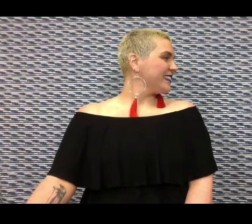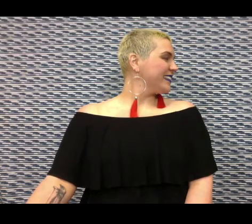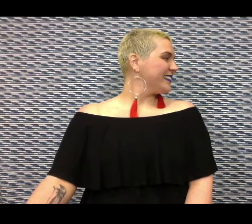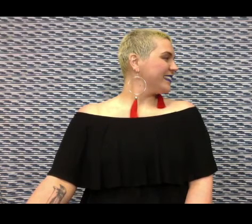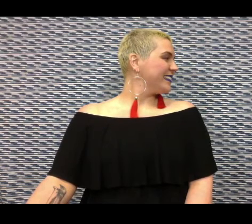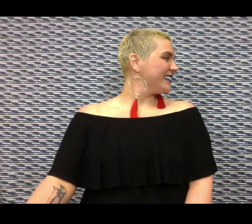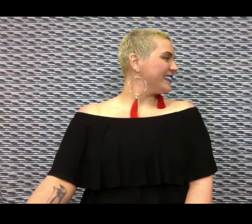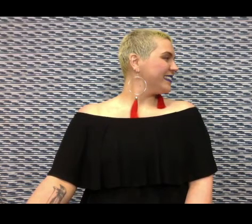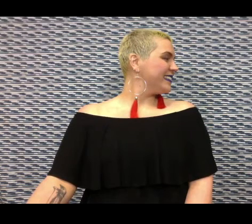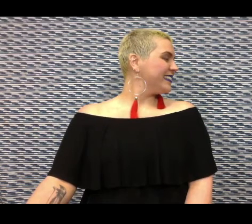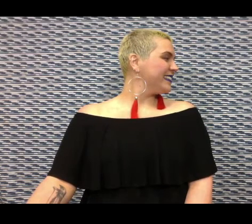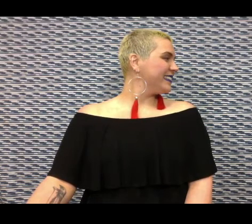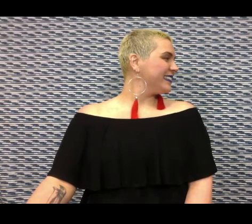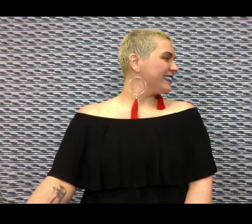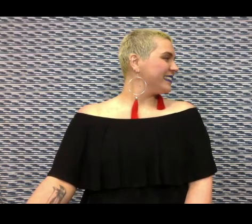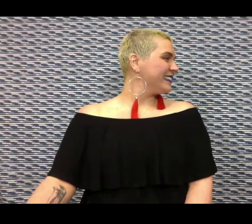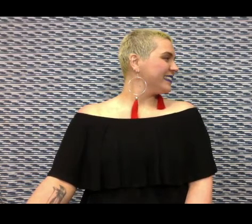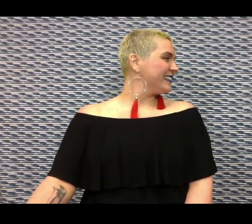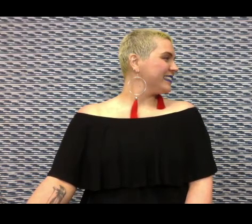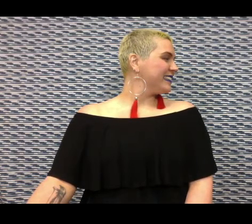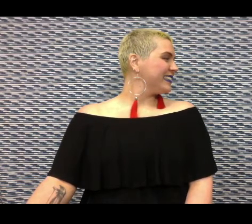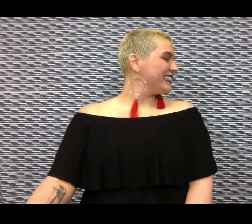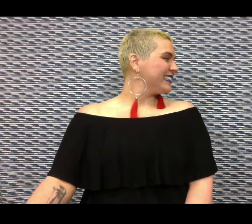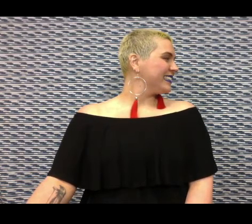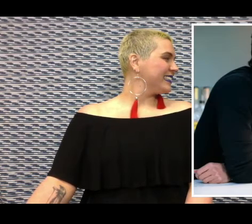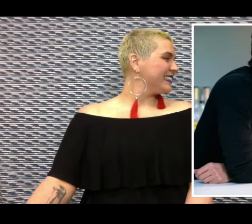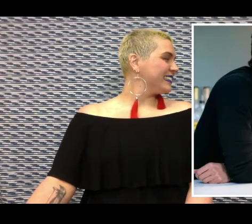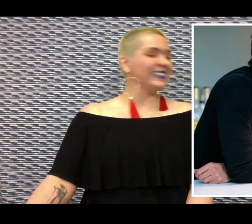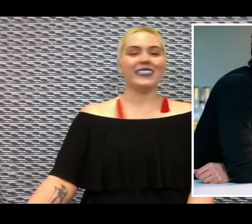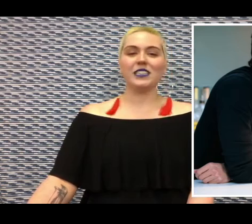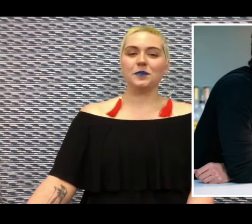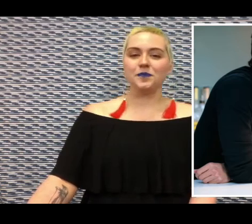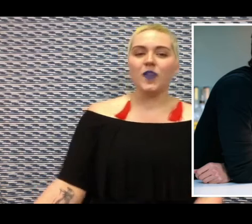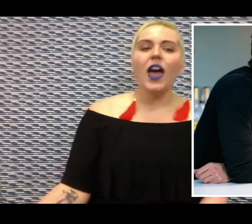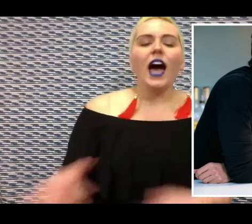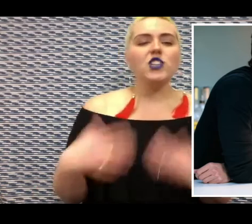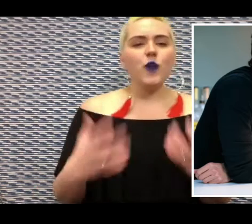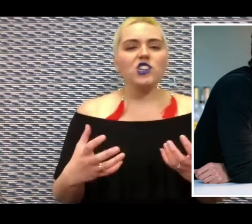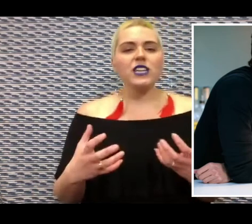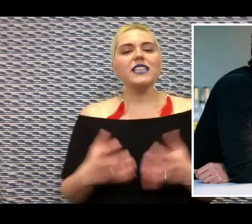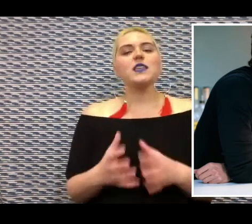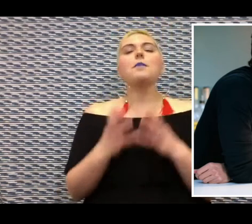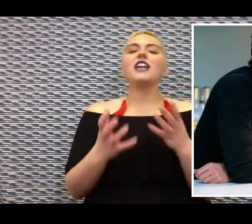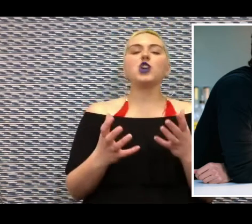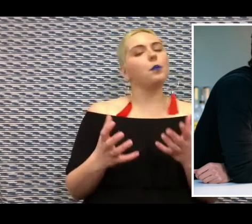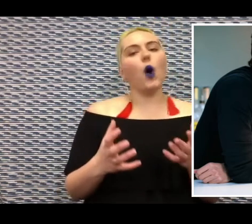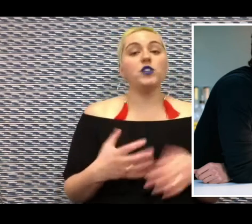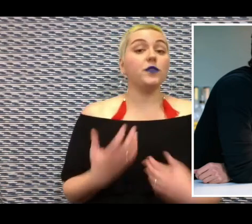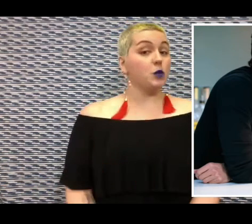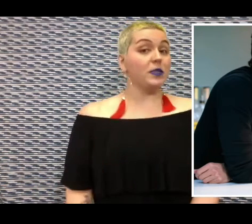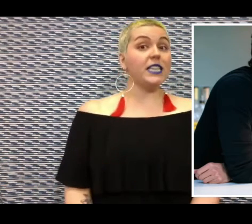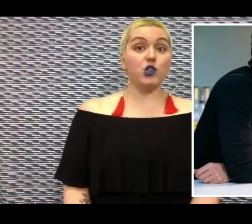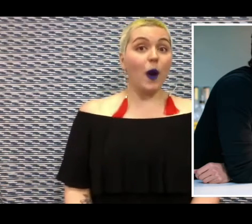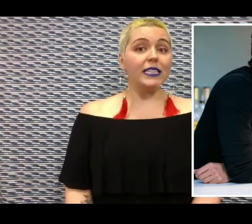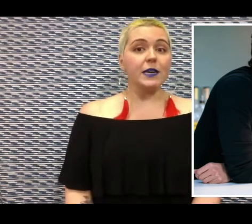day for romance and at the base of romance in many instances is attraction. Attraction is a major component